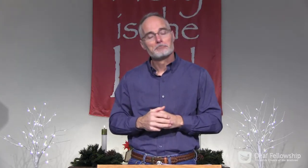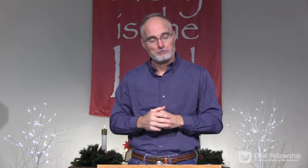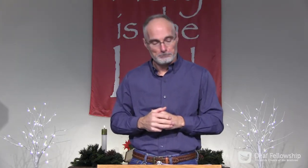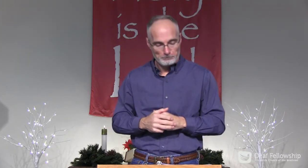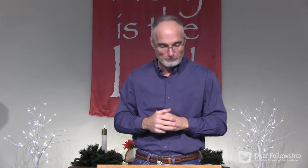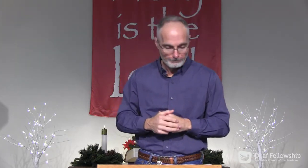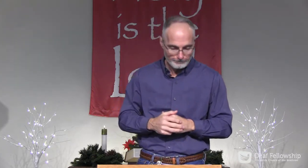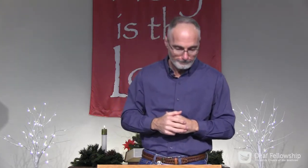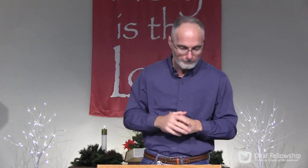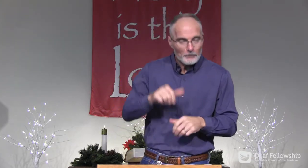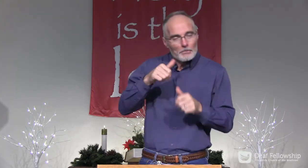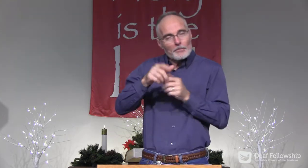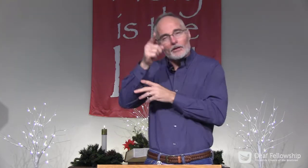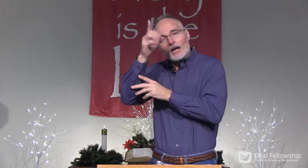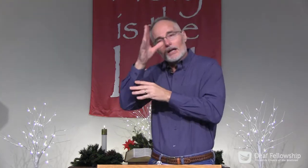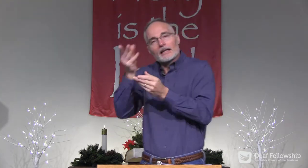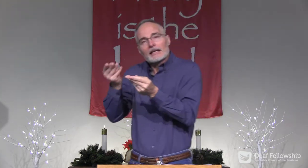to push away our peace.